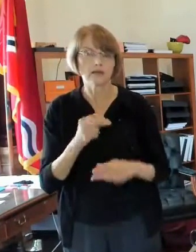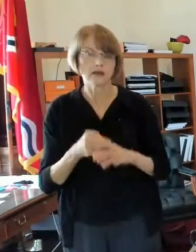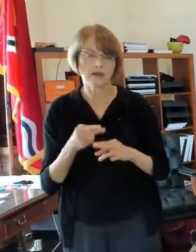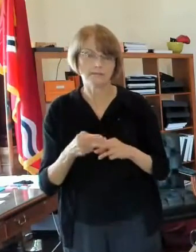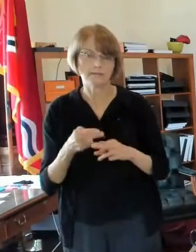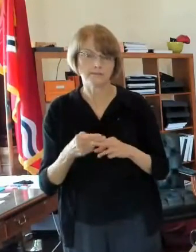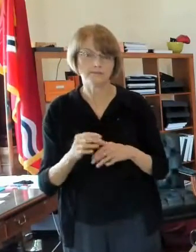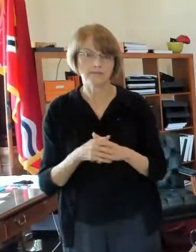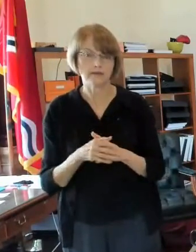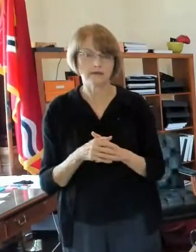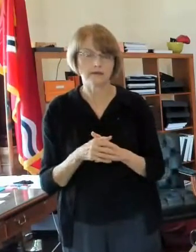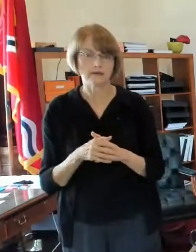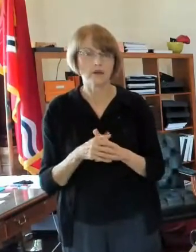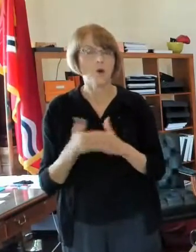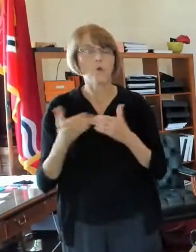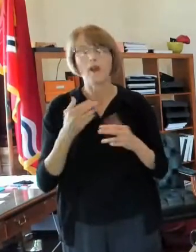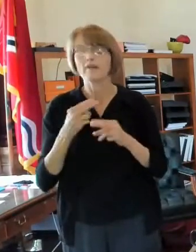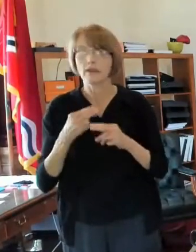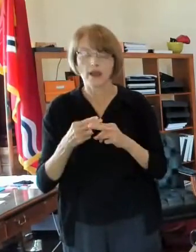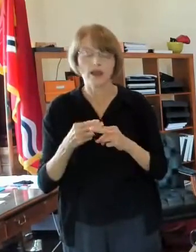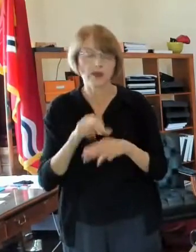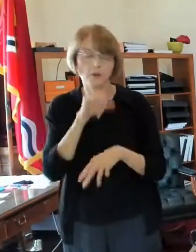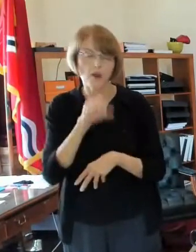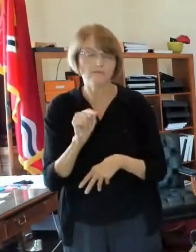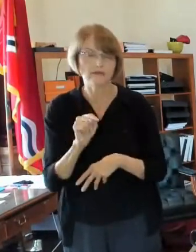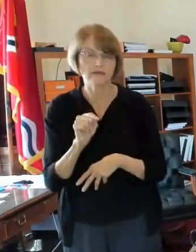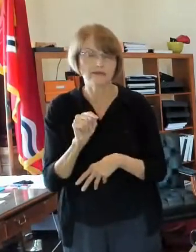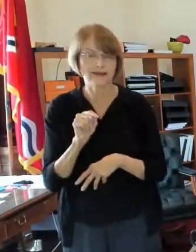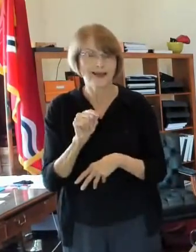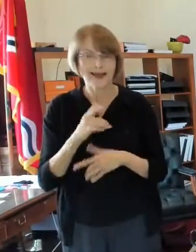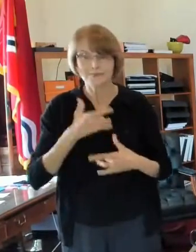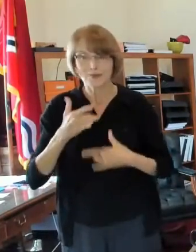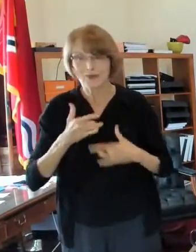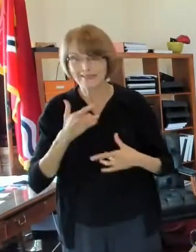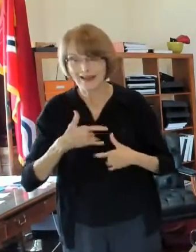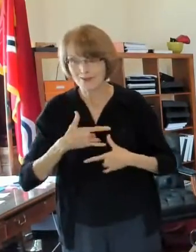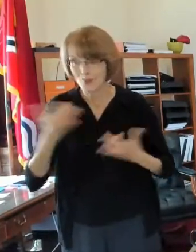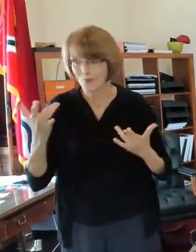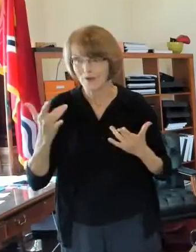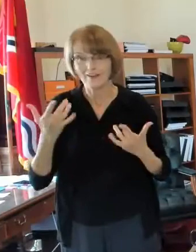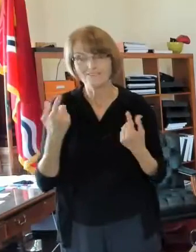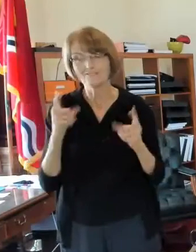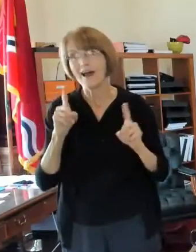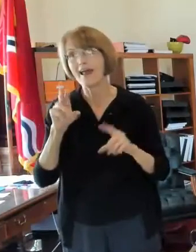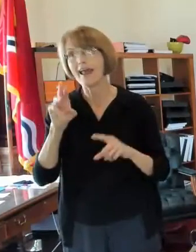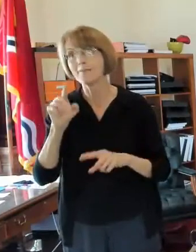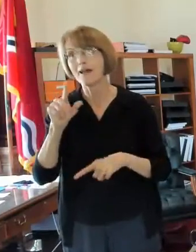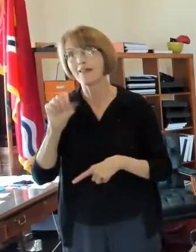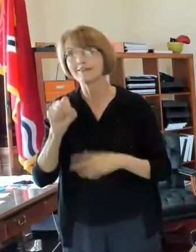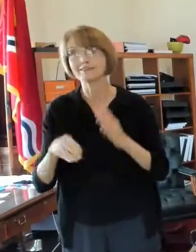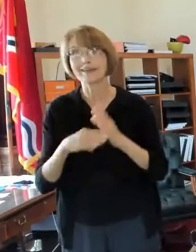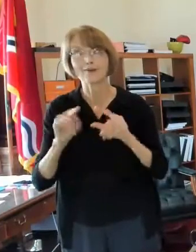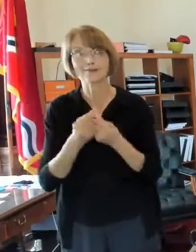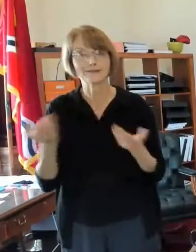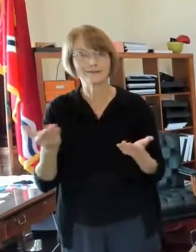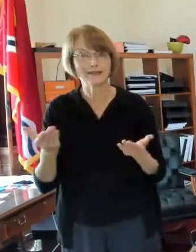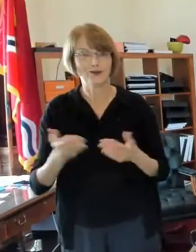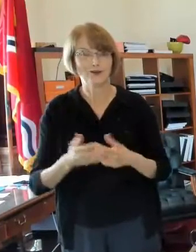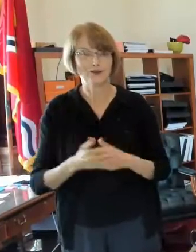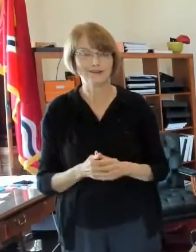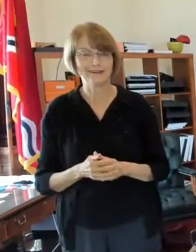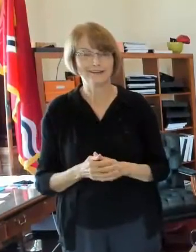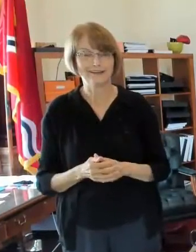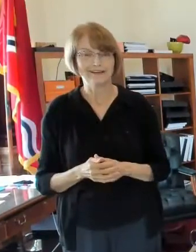i i would love whatever they named it frankly because i'm so excited to be able to have an mls team here i think it